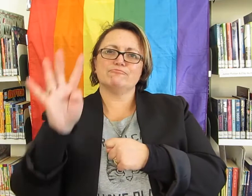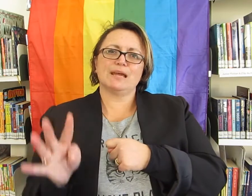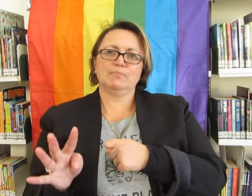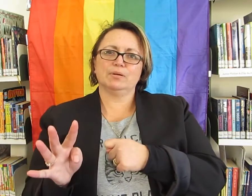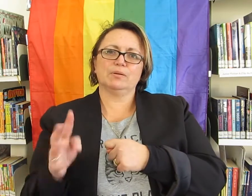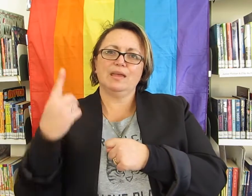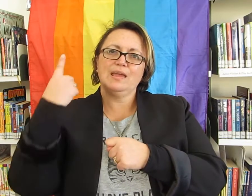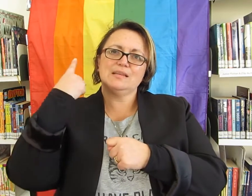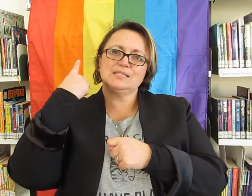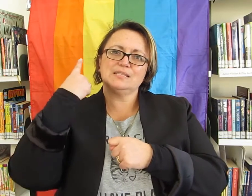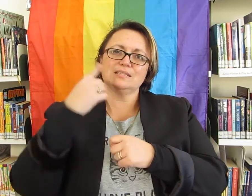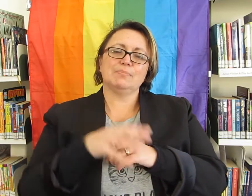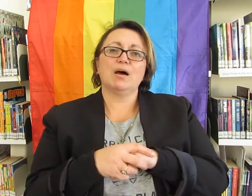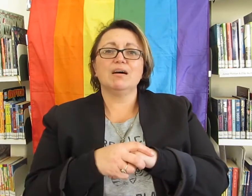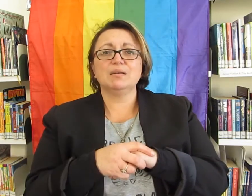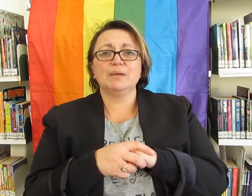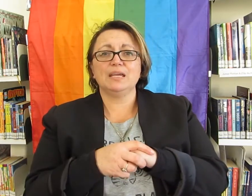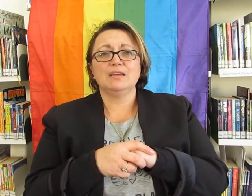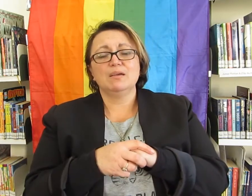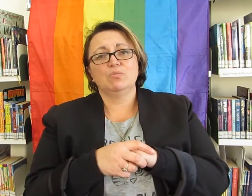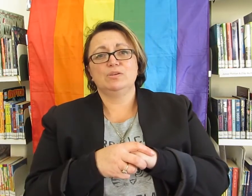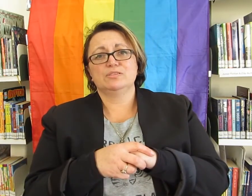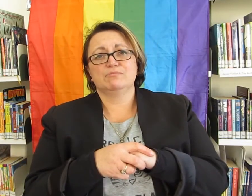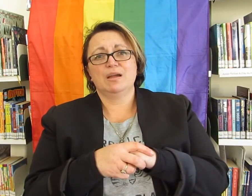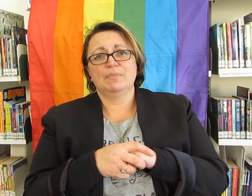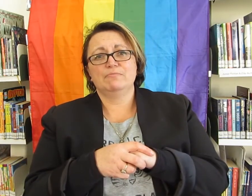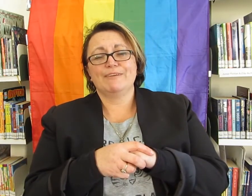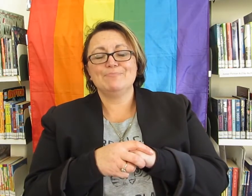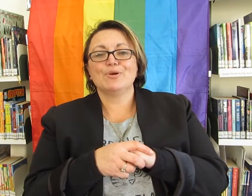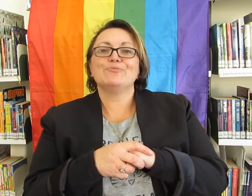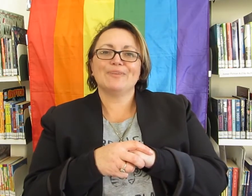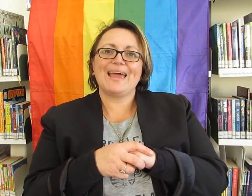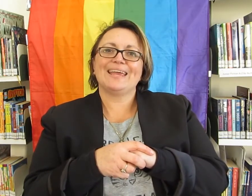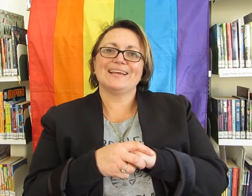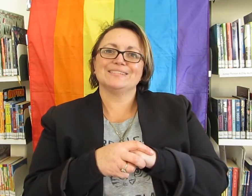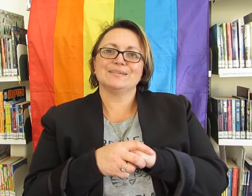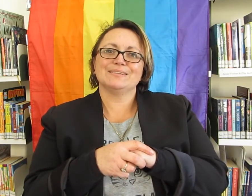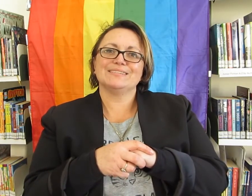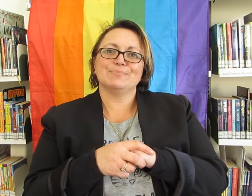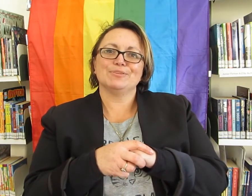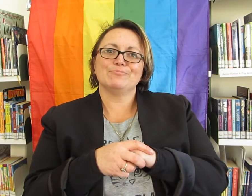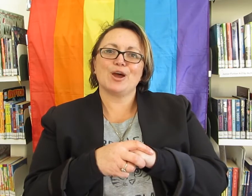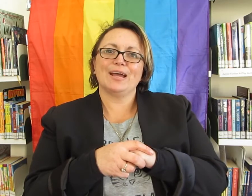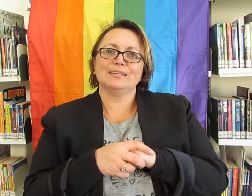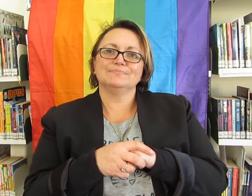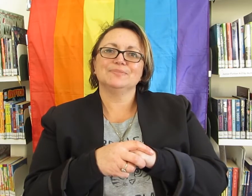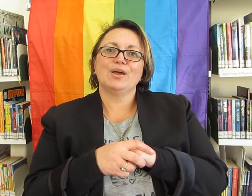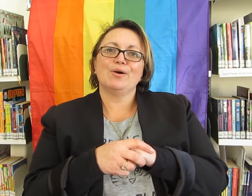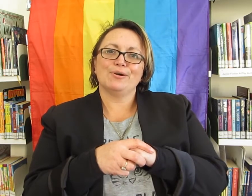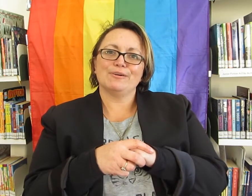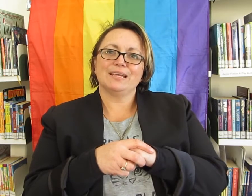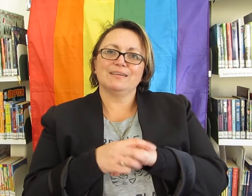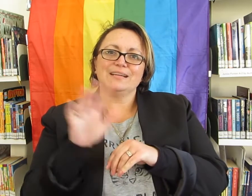rainbow. And as you can see behind me, we use the rainbow flag as a symbol of pride. Alright guys,